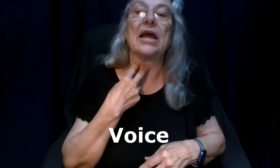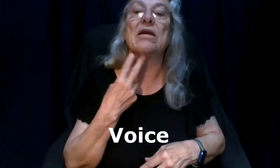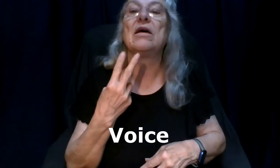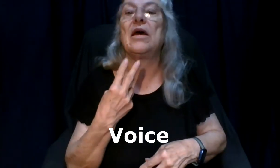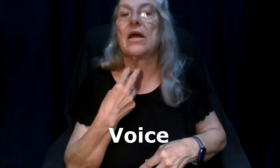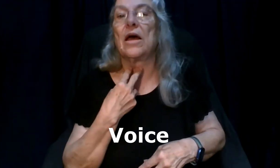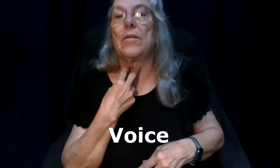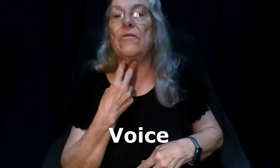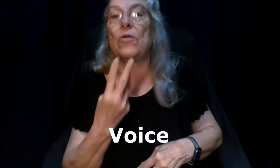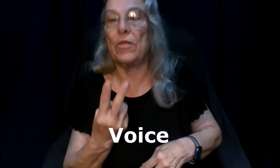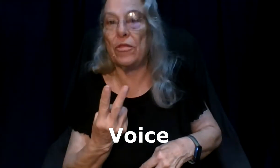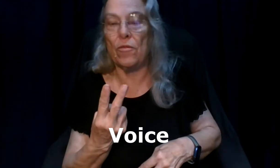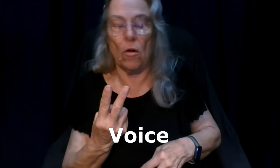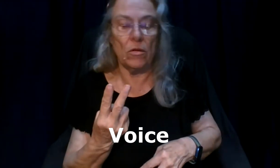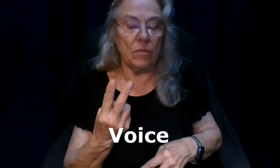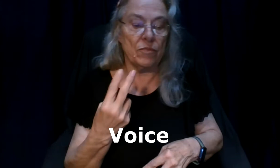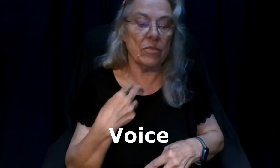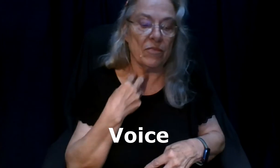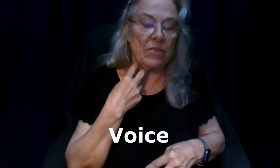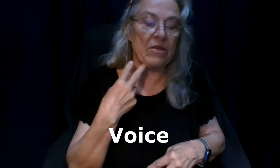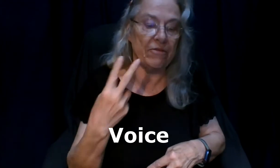coming from the throat the v